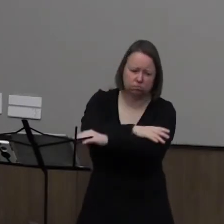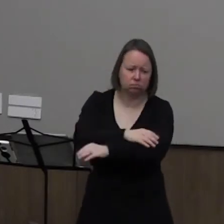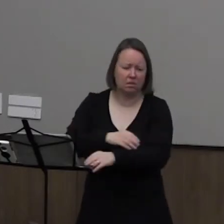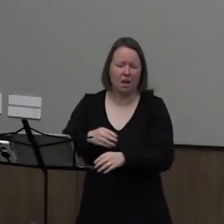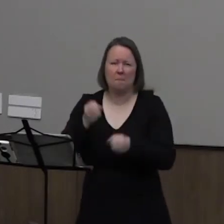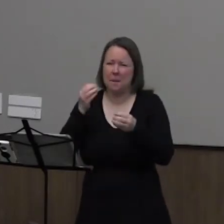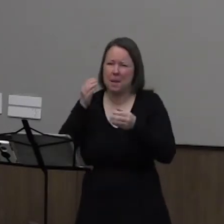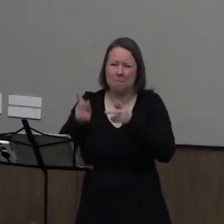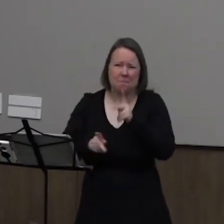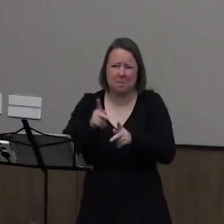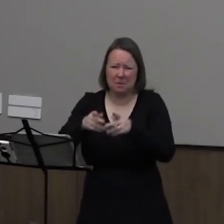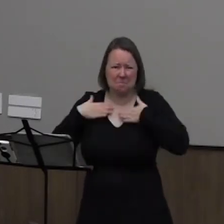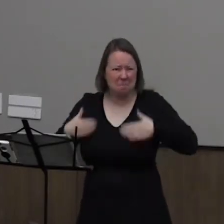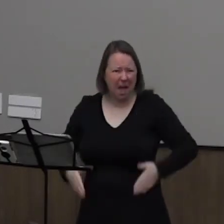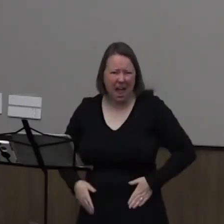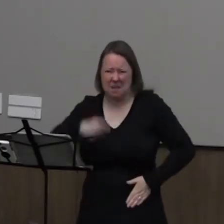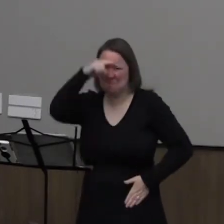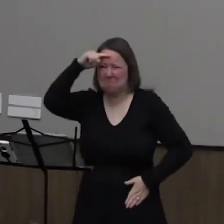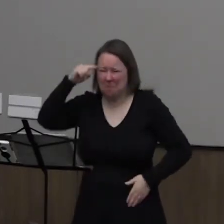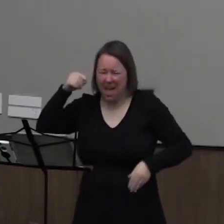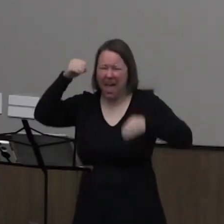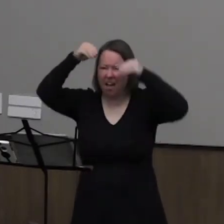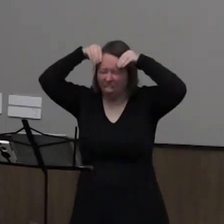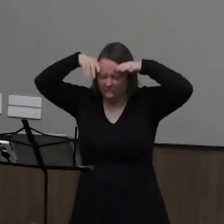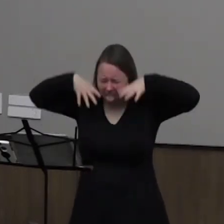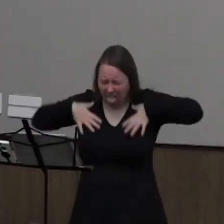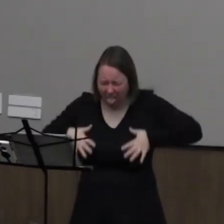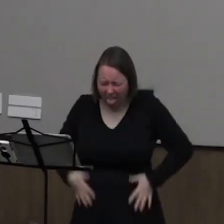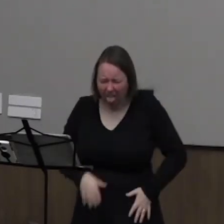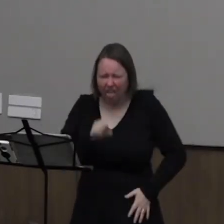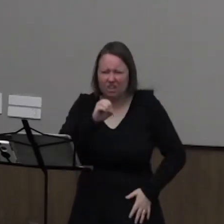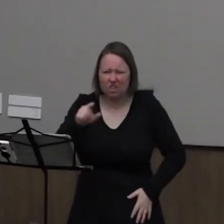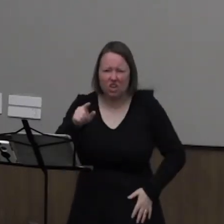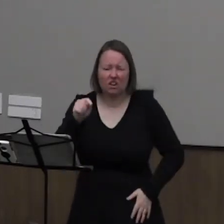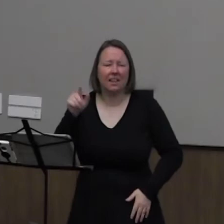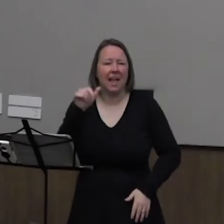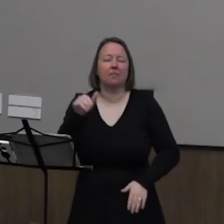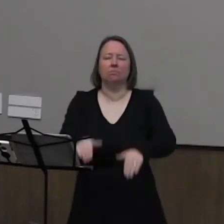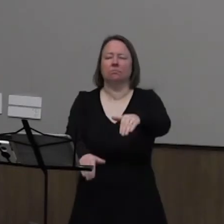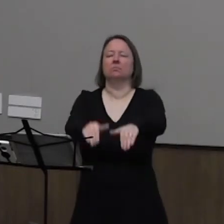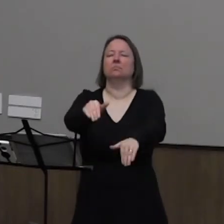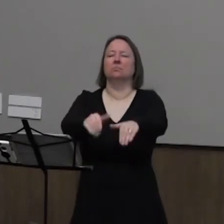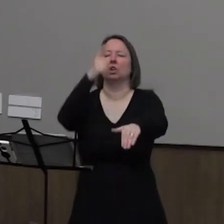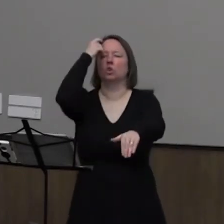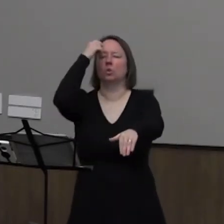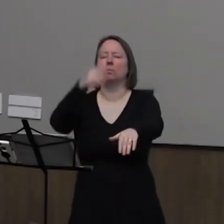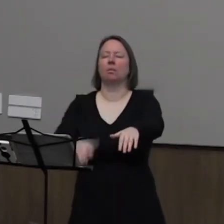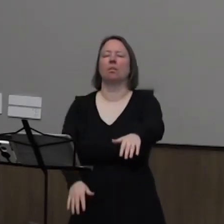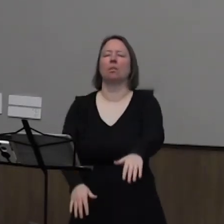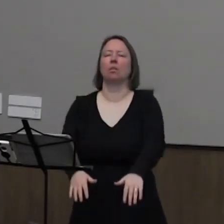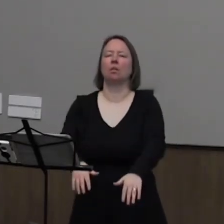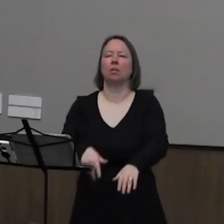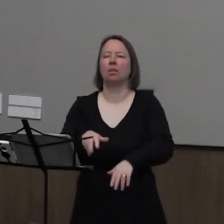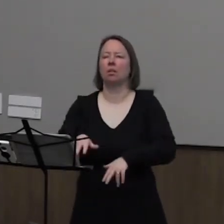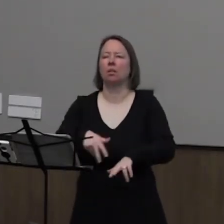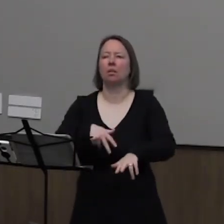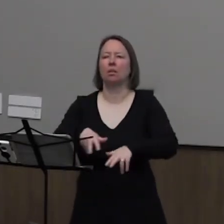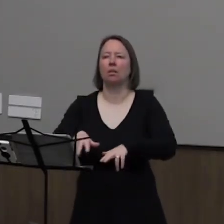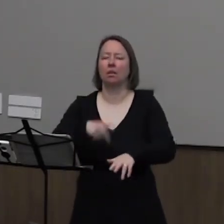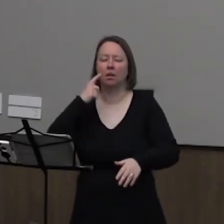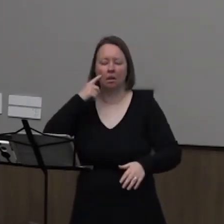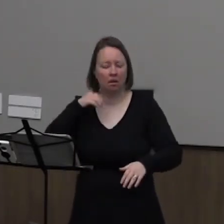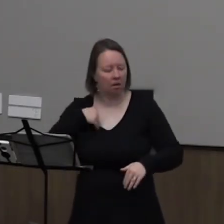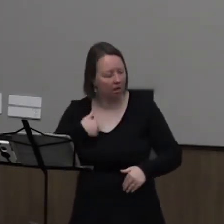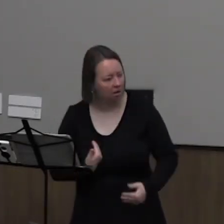people were covered from head to toe with soot, like mummies in dreamlike states. They were exhausted and they were stunned.